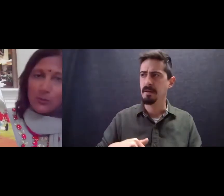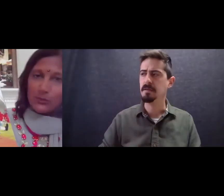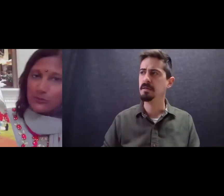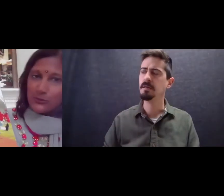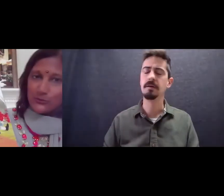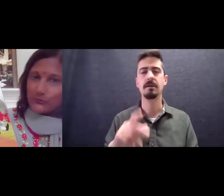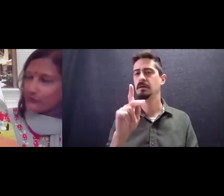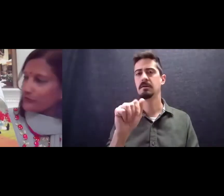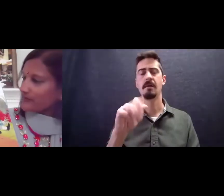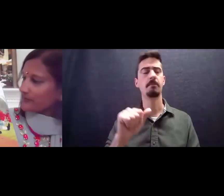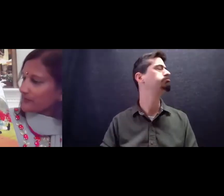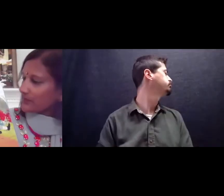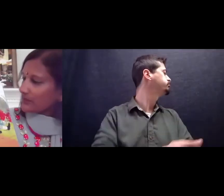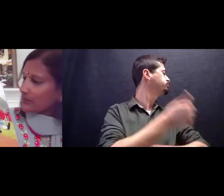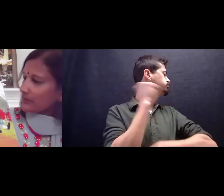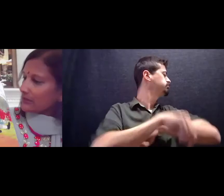Kamel wouldn't move